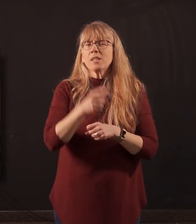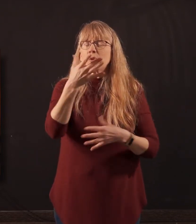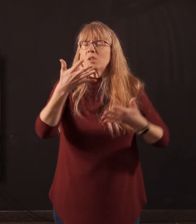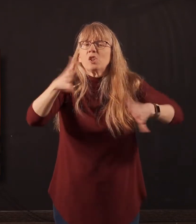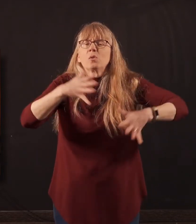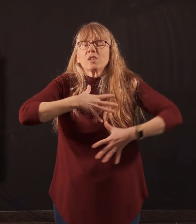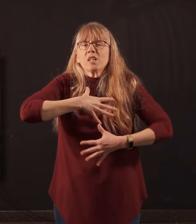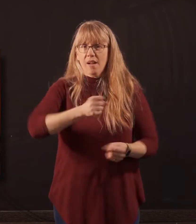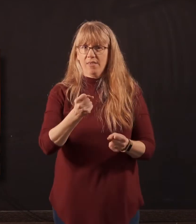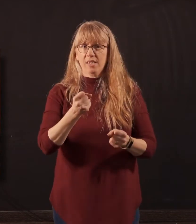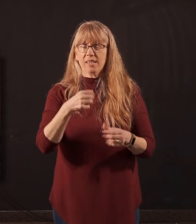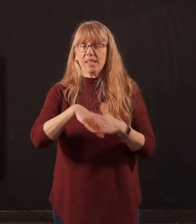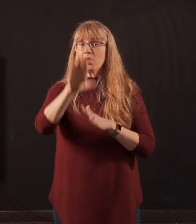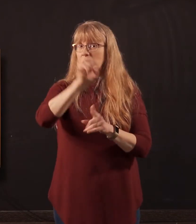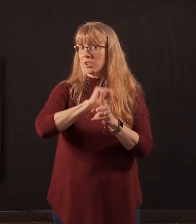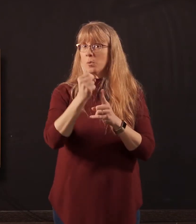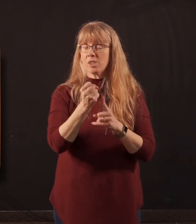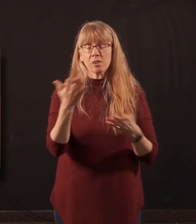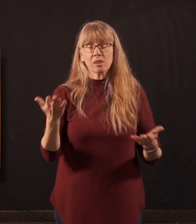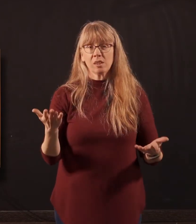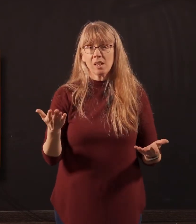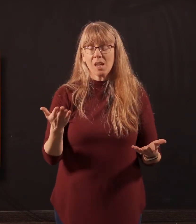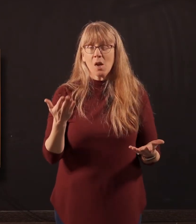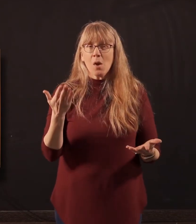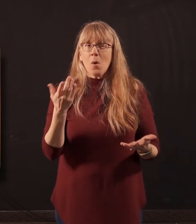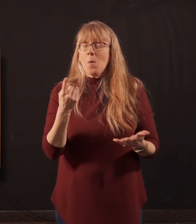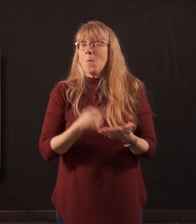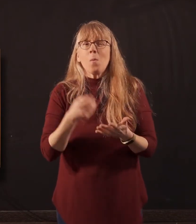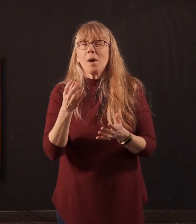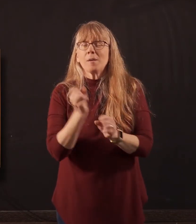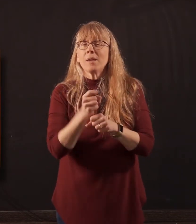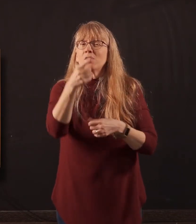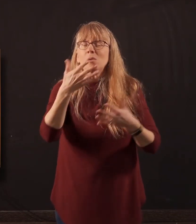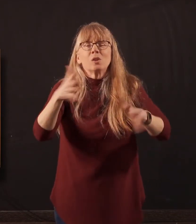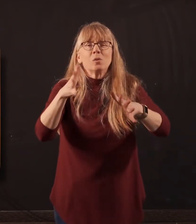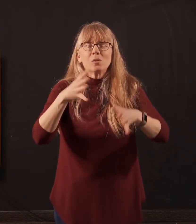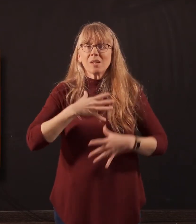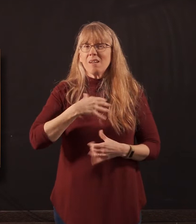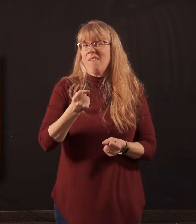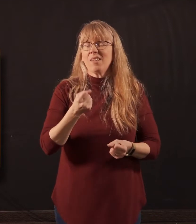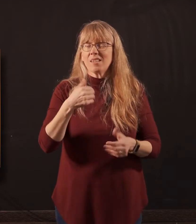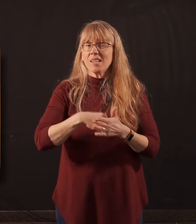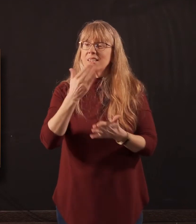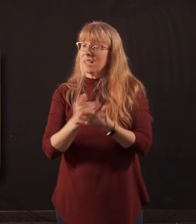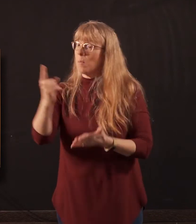in your current situation? What is it that causes you to lose confidence in someone or something?